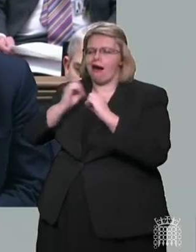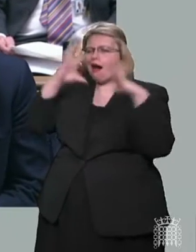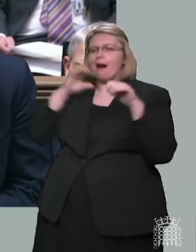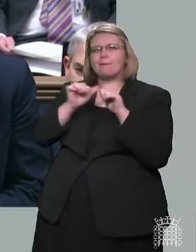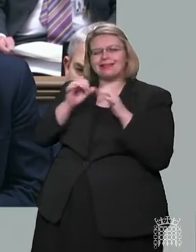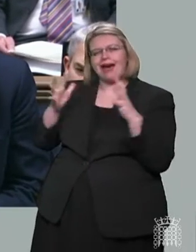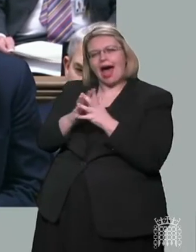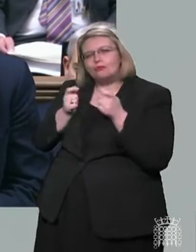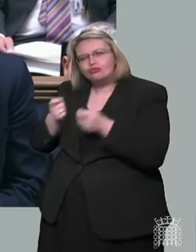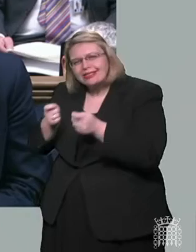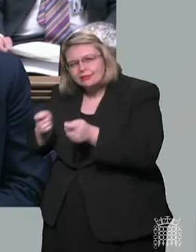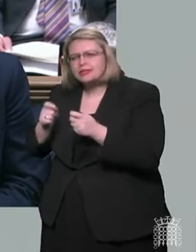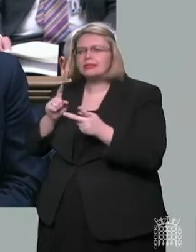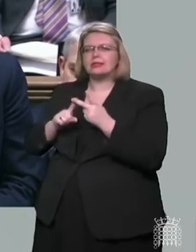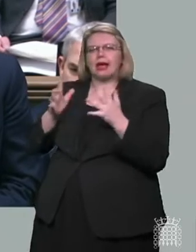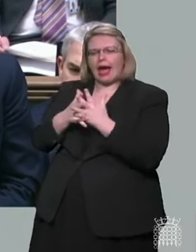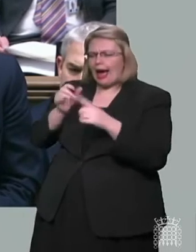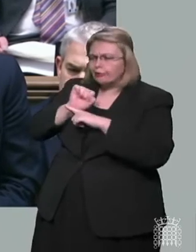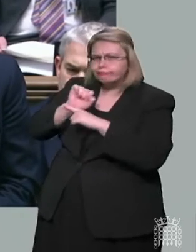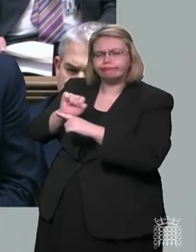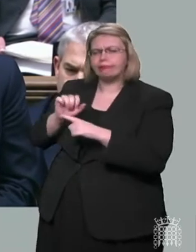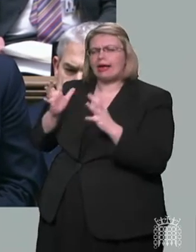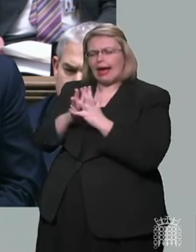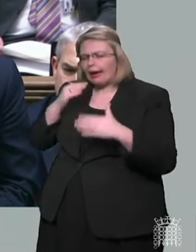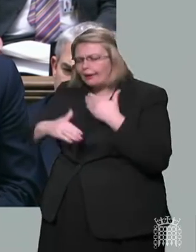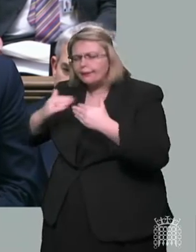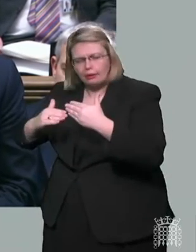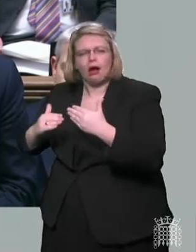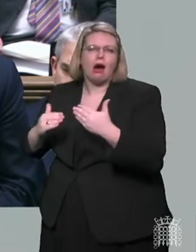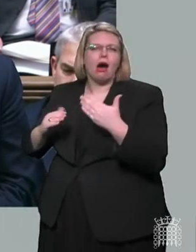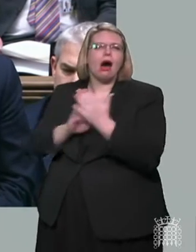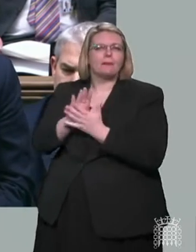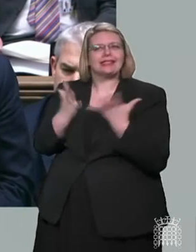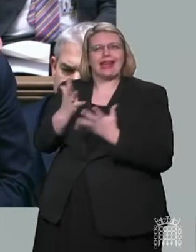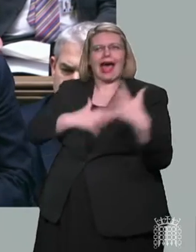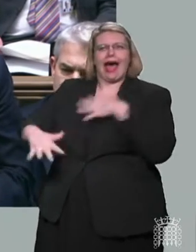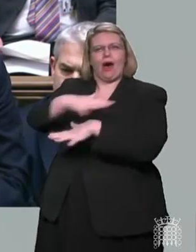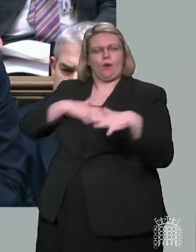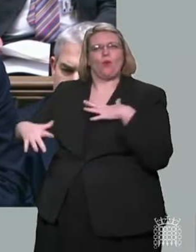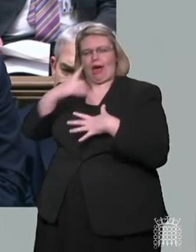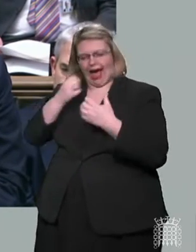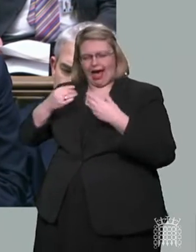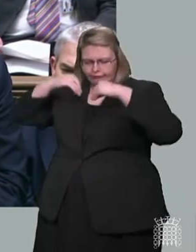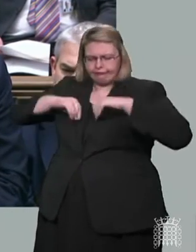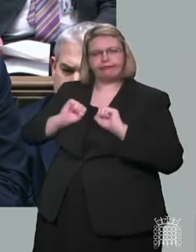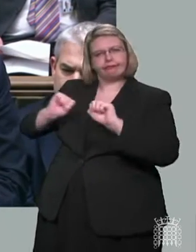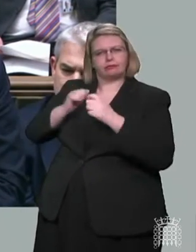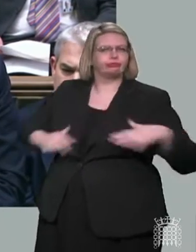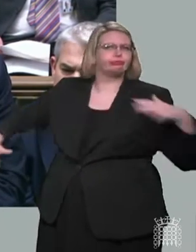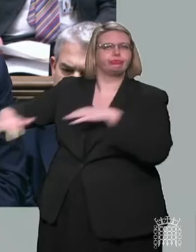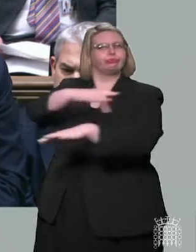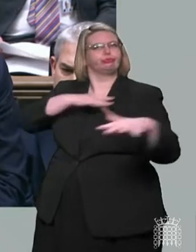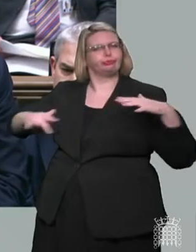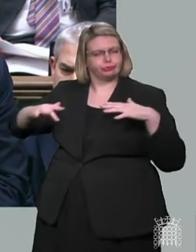We now have sufficient levels of immunity. To complete the transition. From protecting people with government interventions.